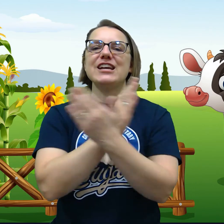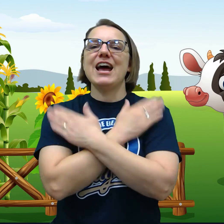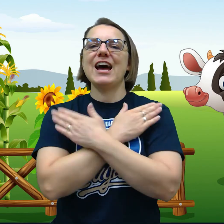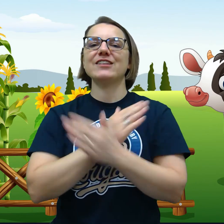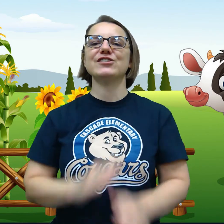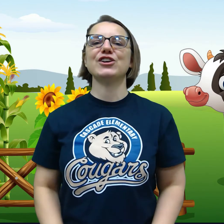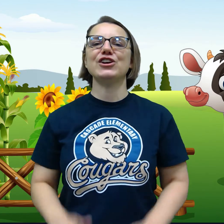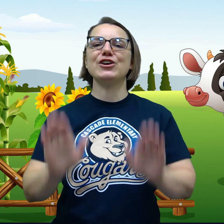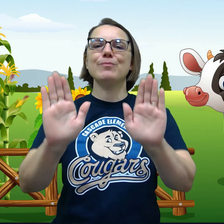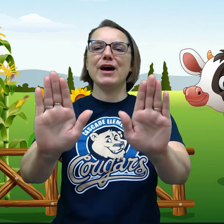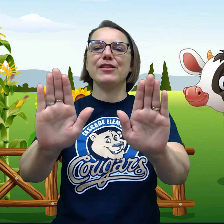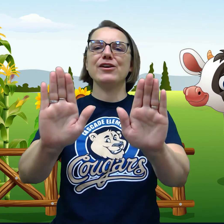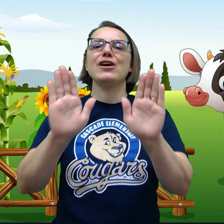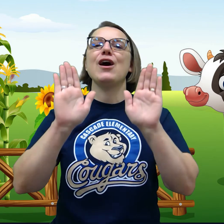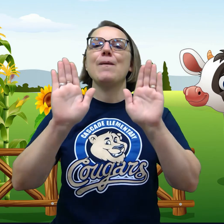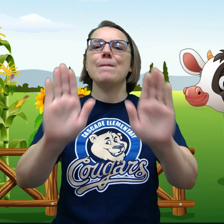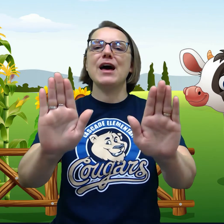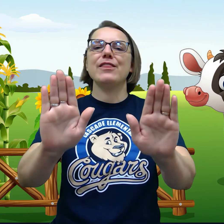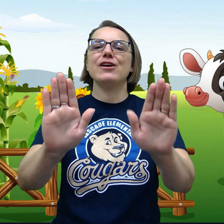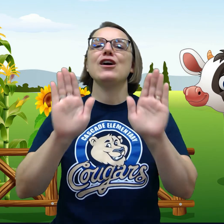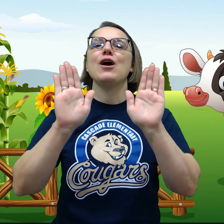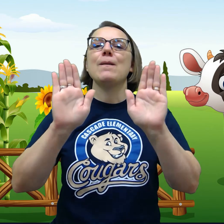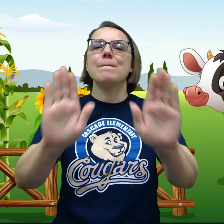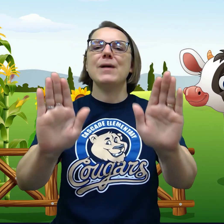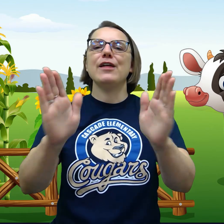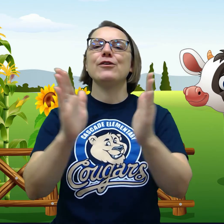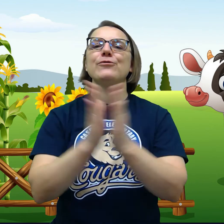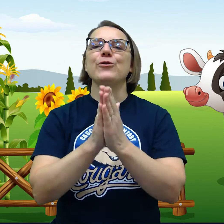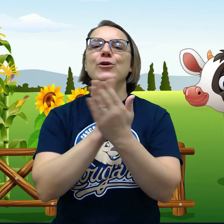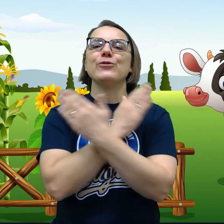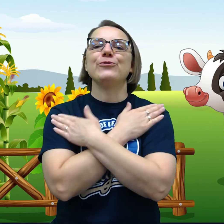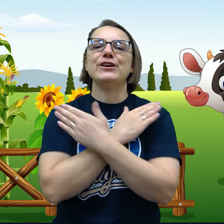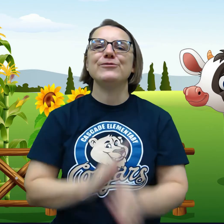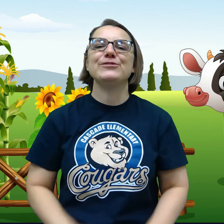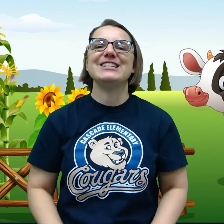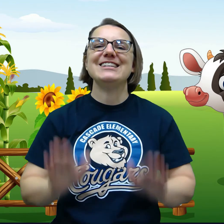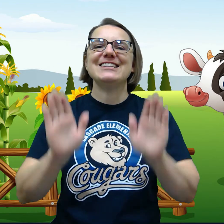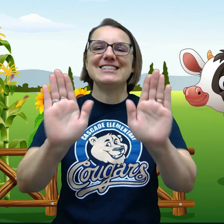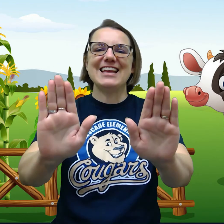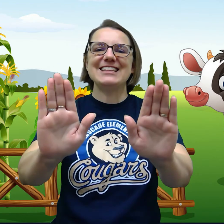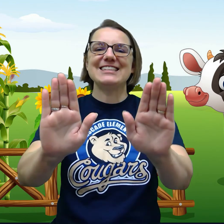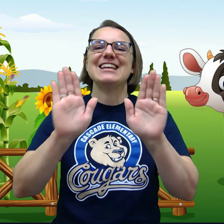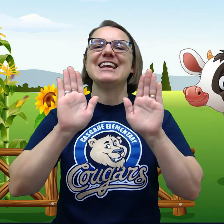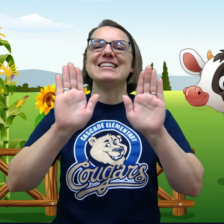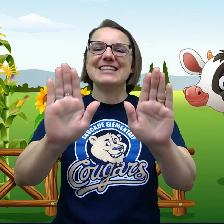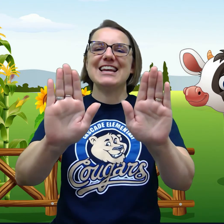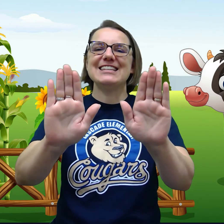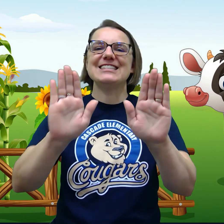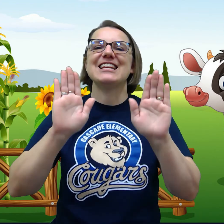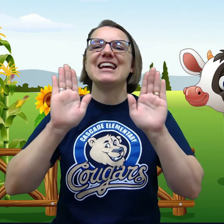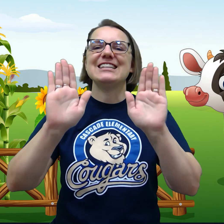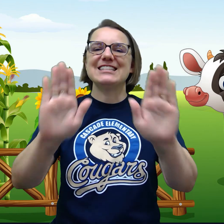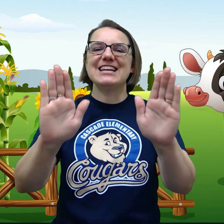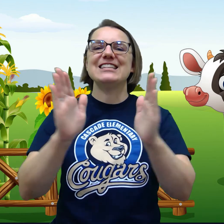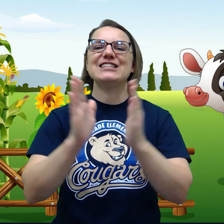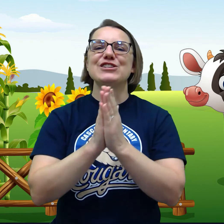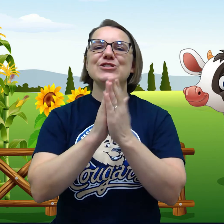asked her mother, mother, mother, for fifty cents, cents, cents, cents, to